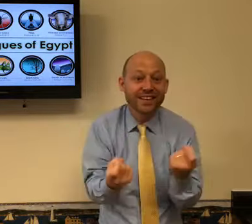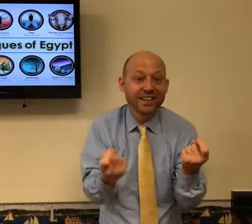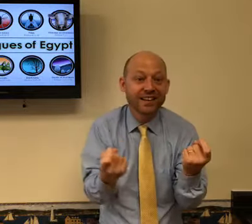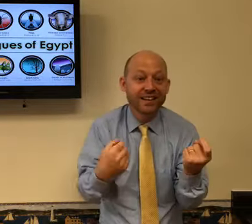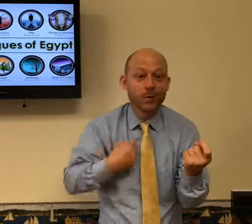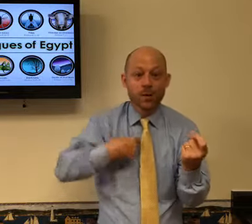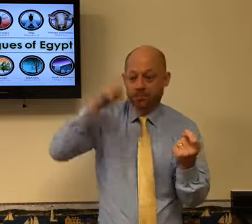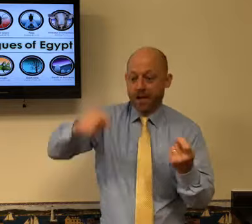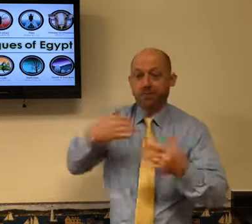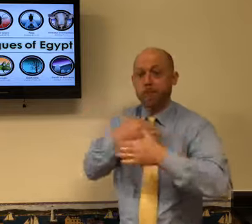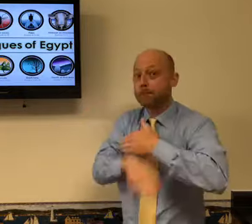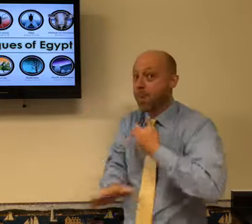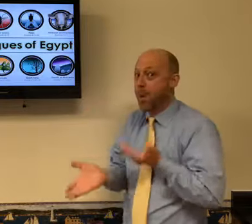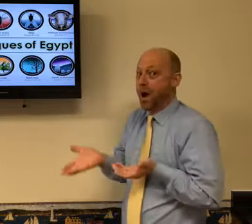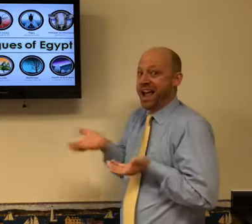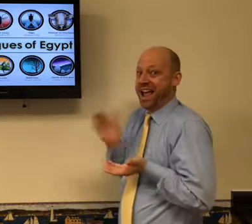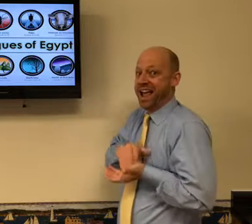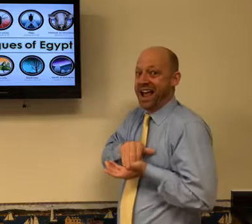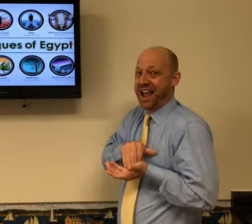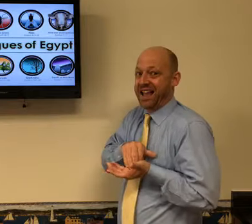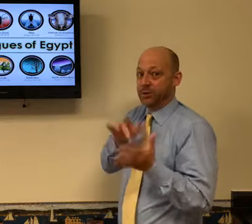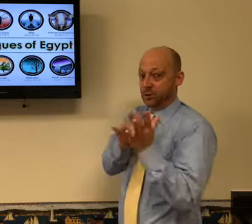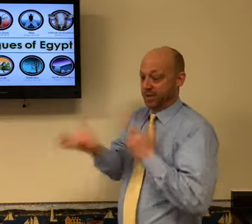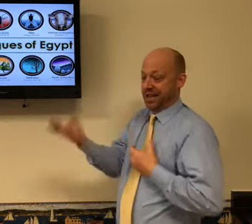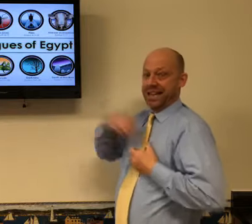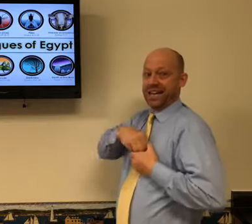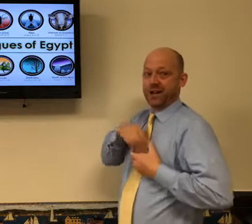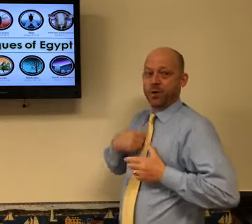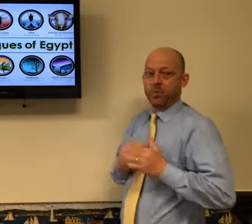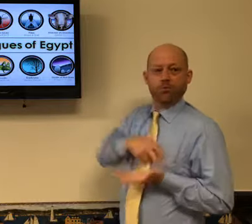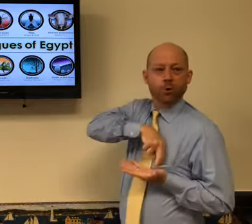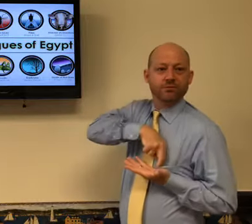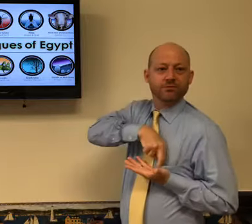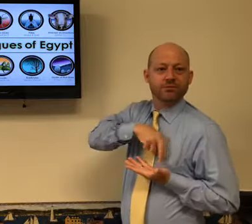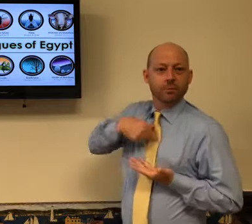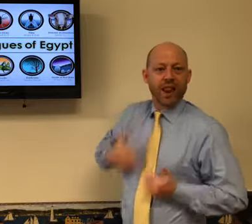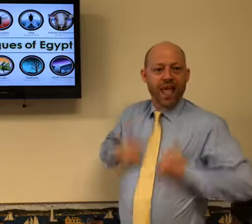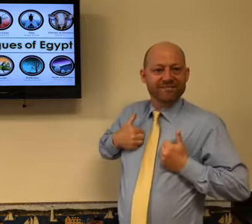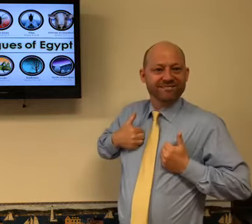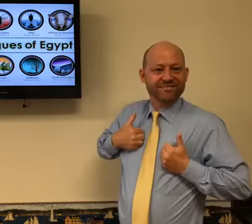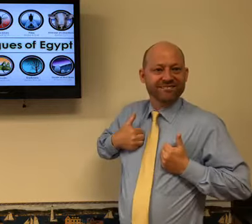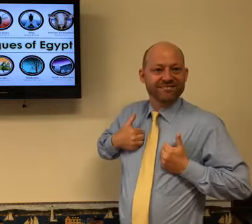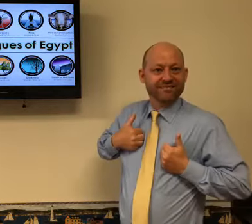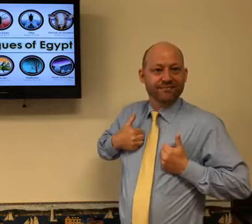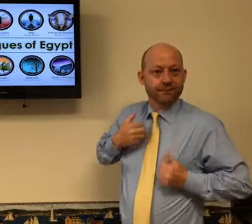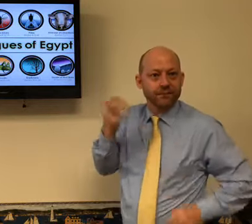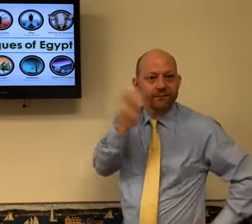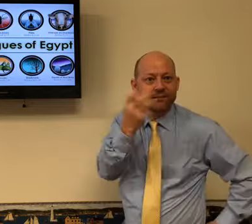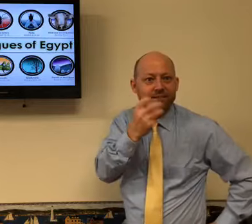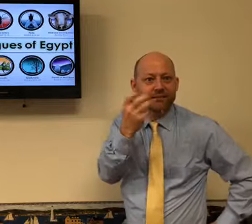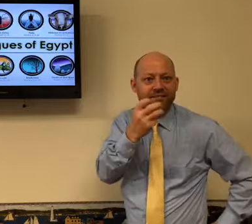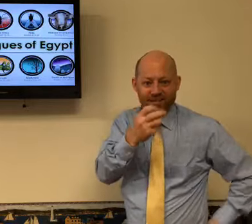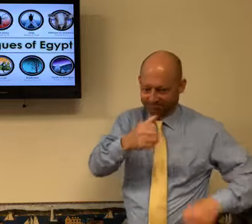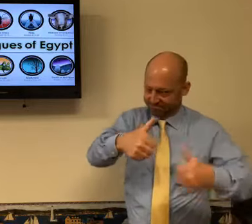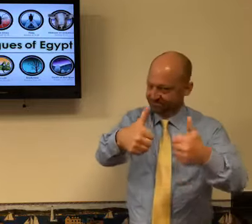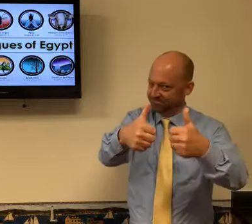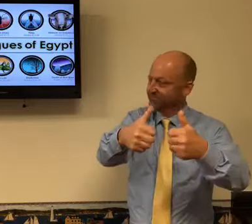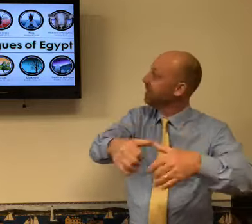We were all born in sin and we must be born again, have Jesus inside of us, the resurrection inside